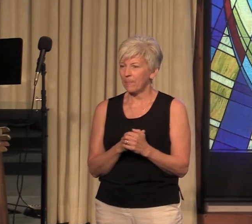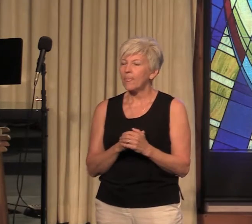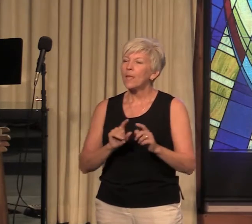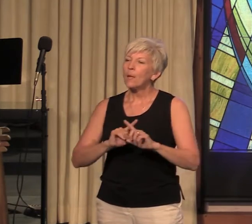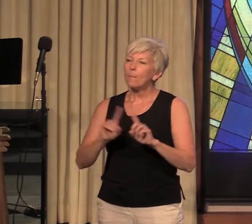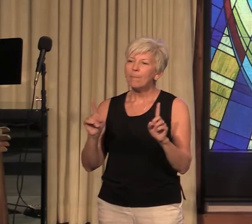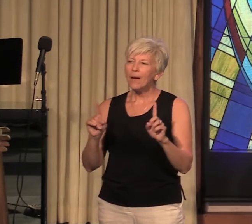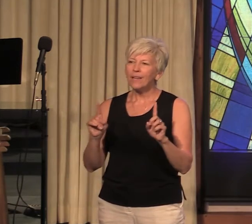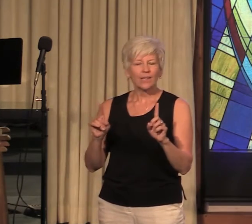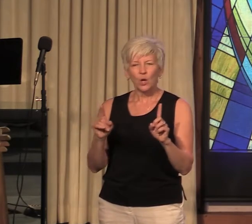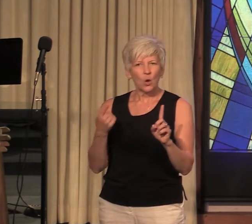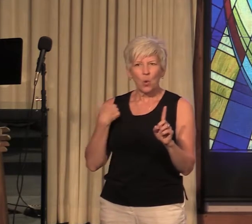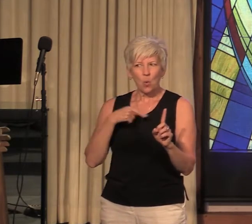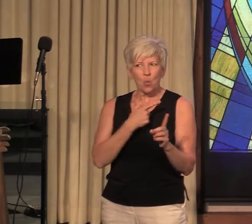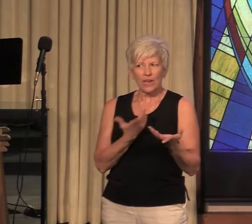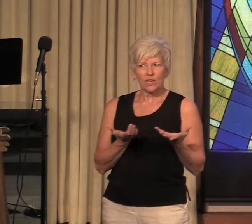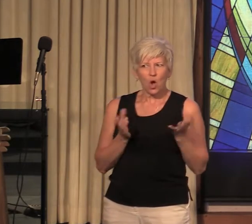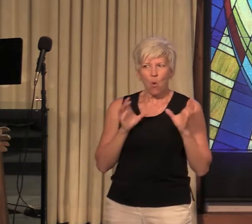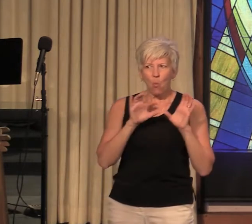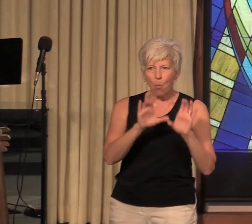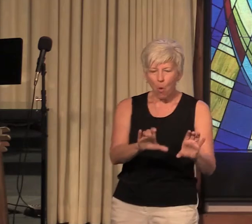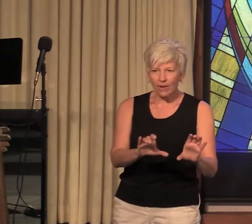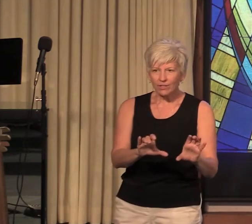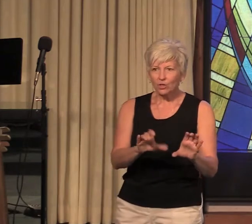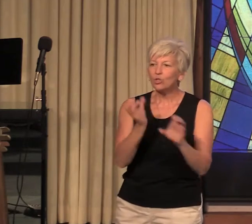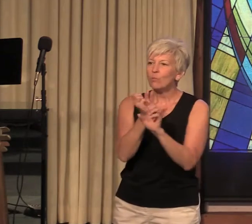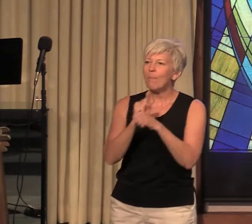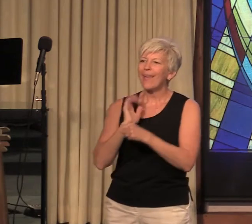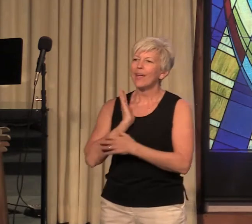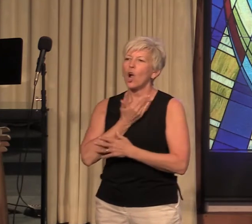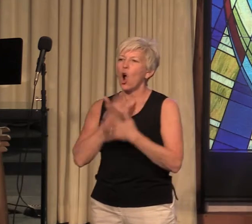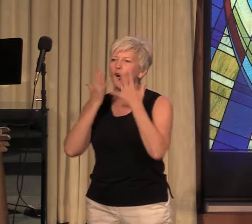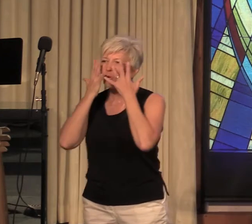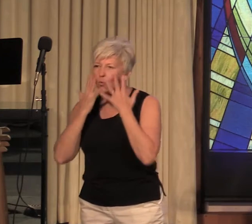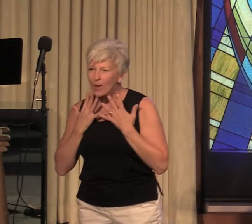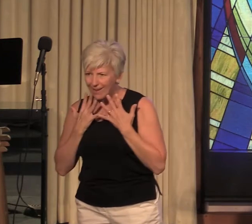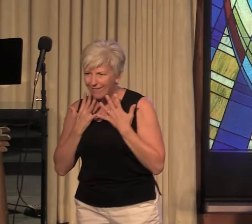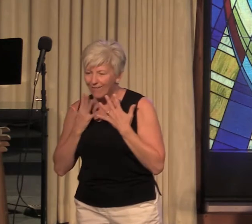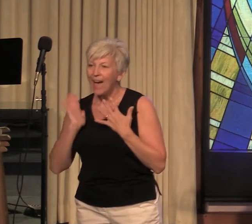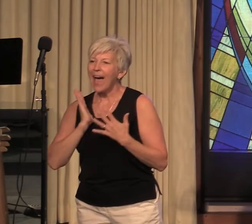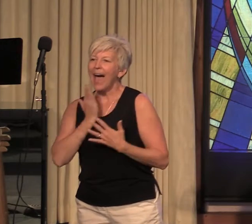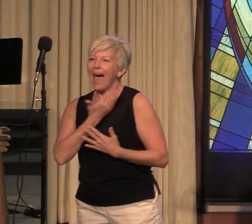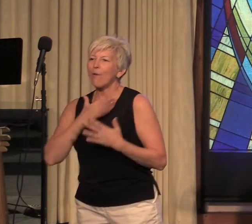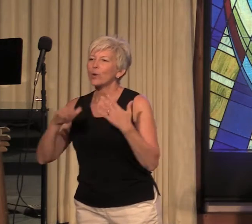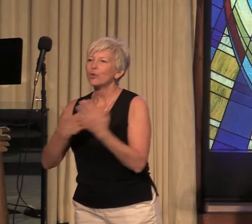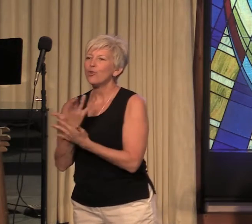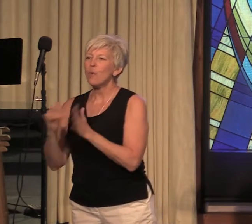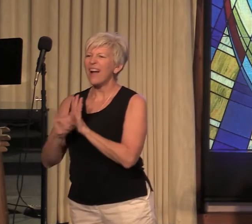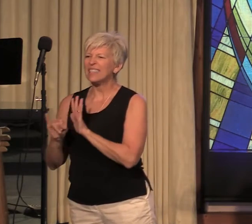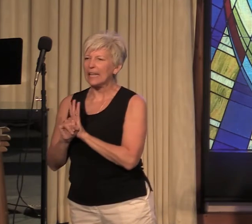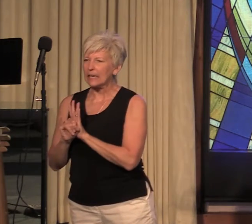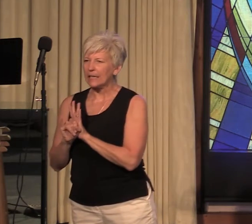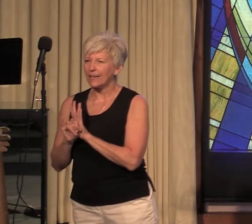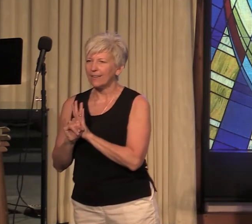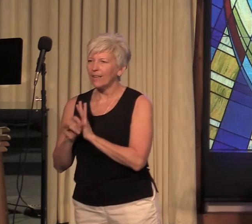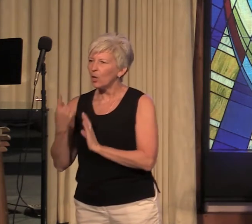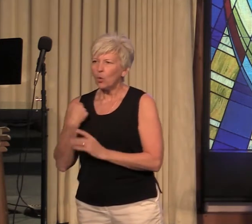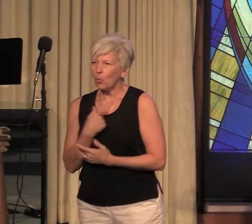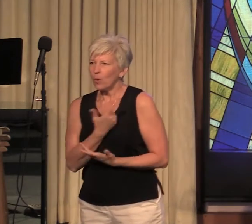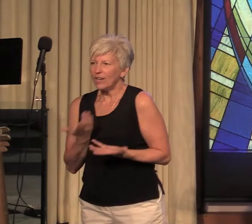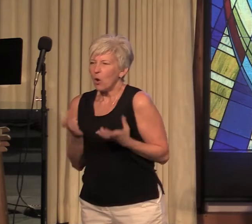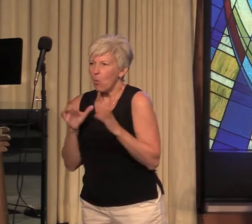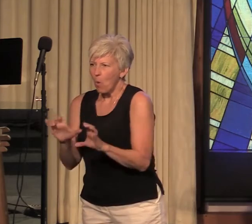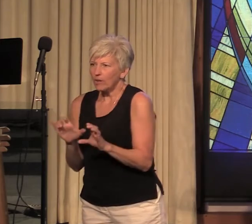but what we don't want to do is make our grief our new identity we don't want to make that who we are we don't want to hang on to that